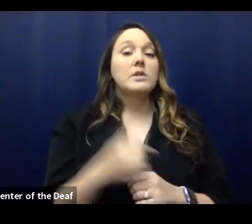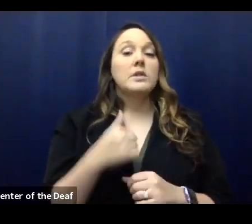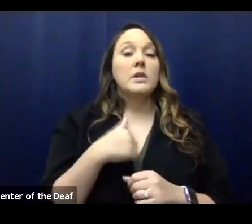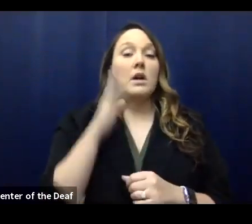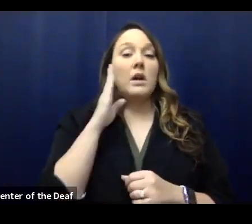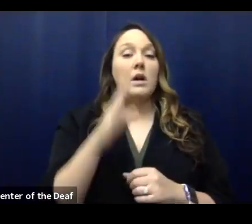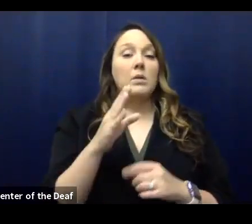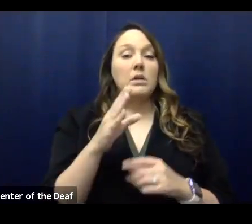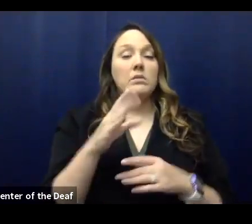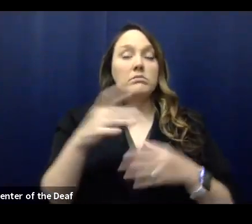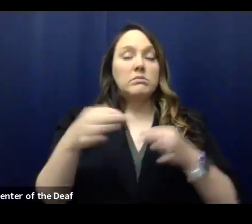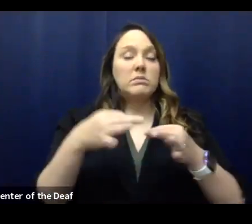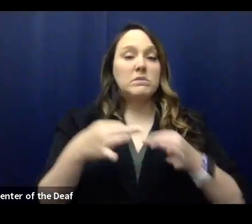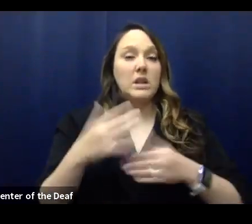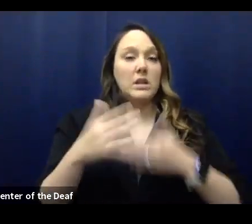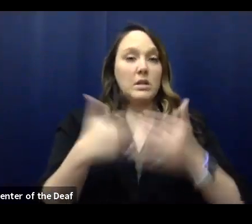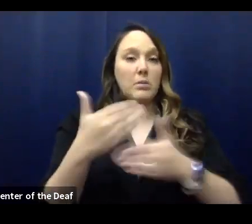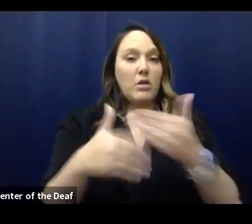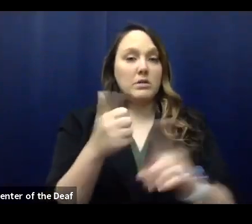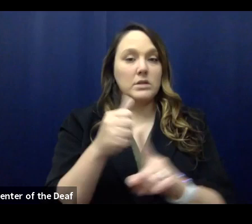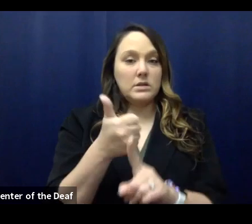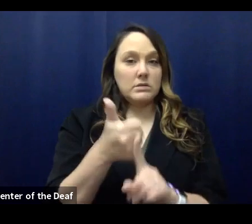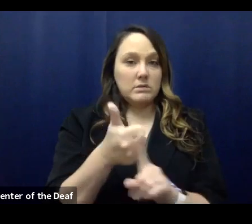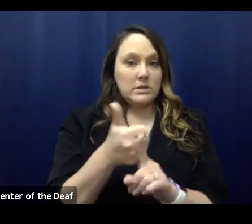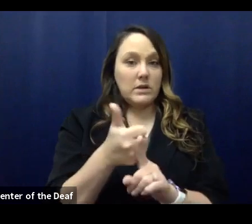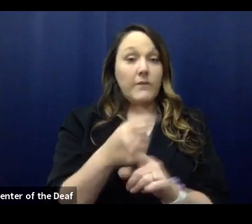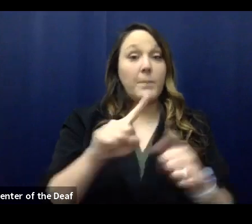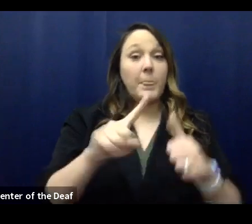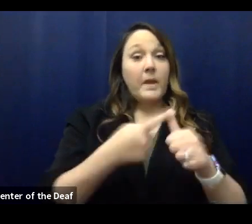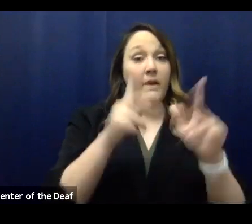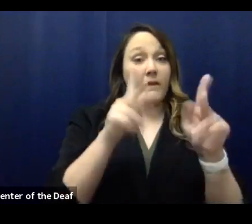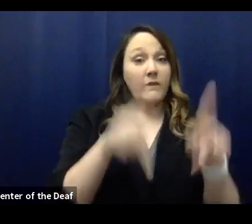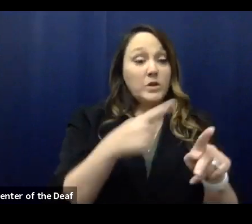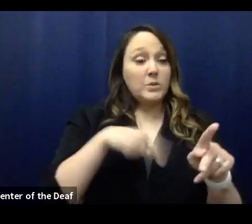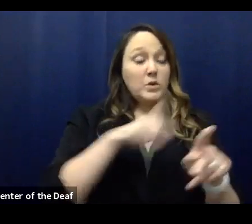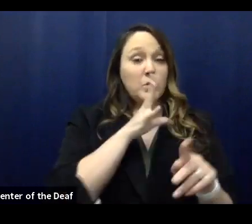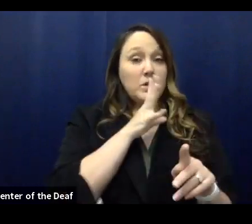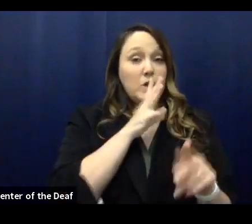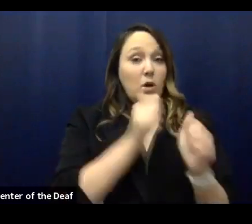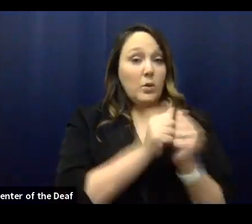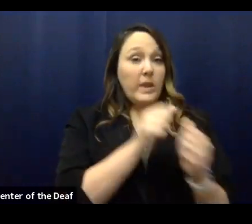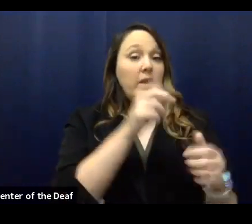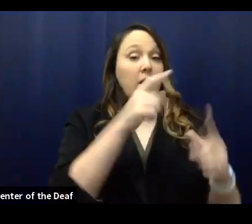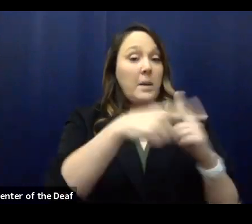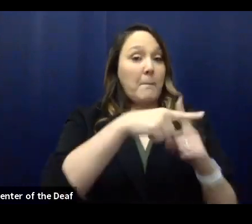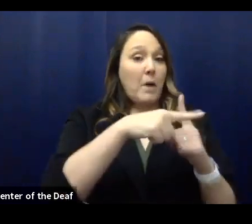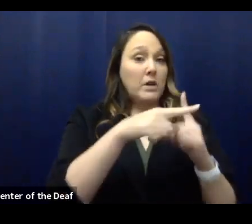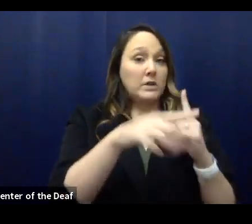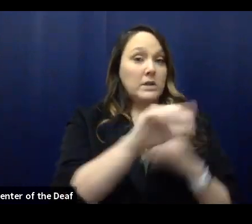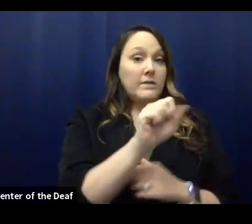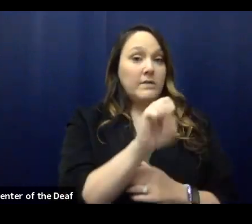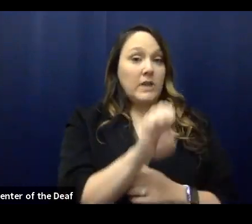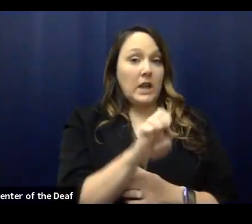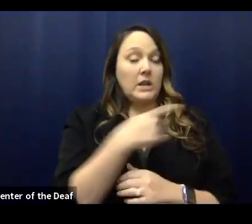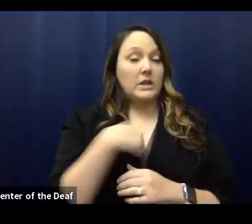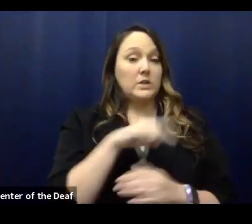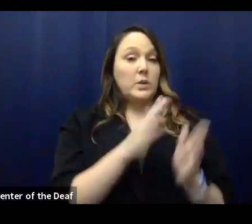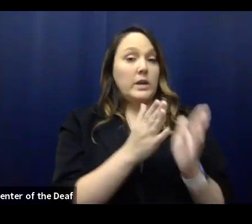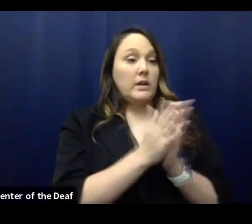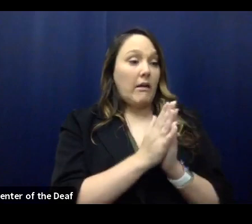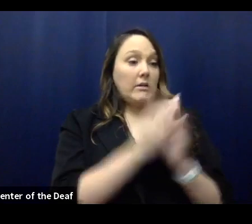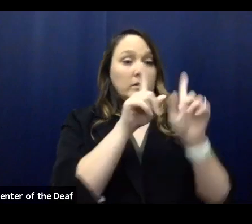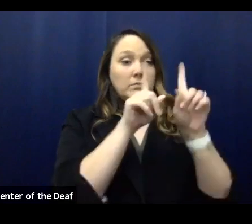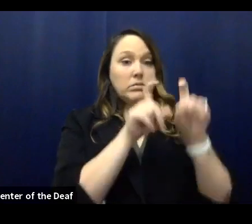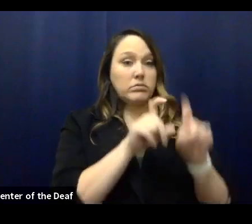context and talk about the process itself. So the first person we talked to is the case. When we talked to the case, we asked them a whole lot of questions